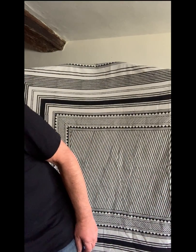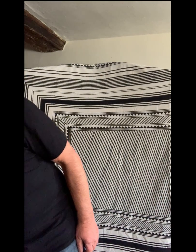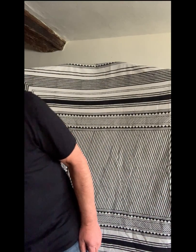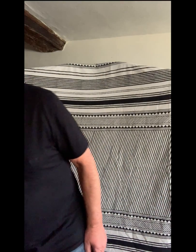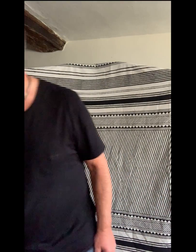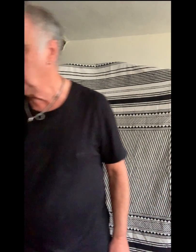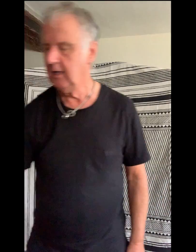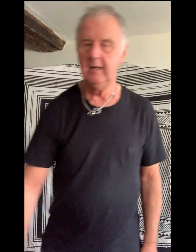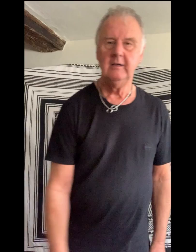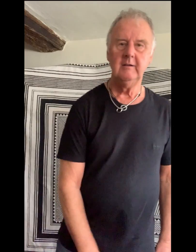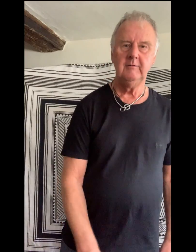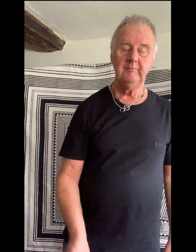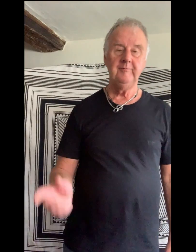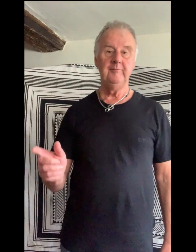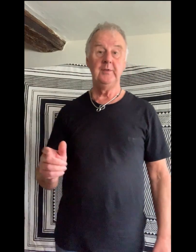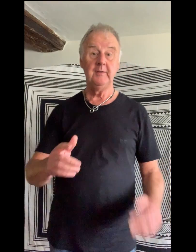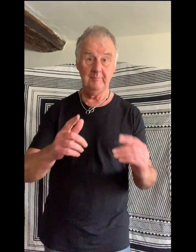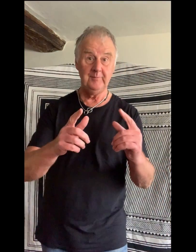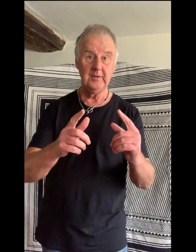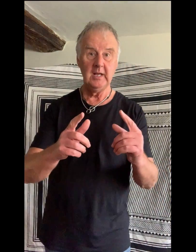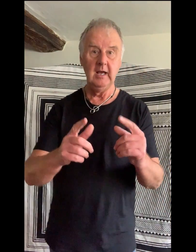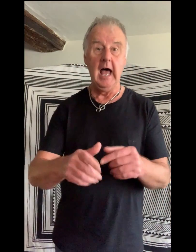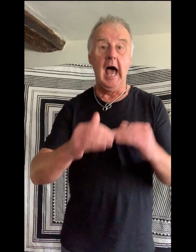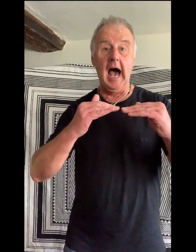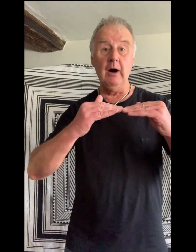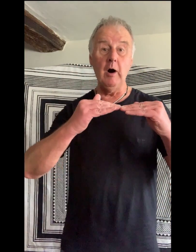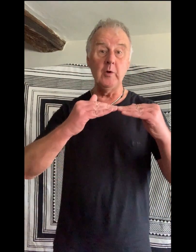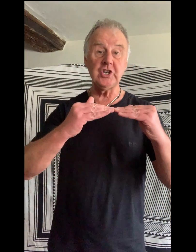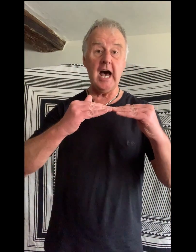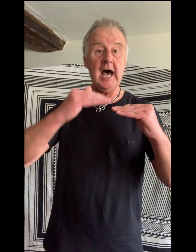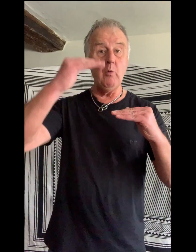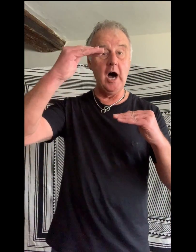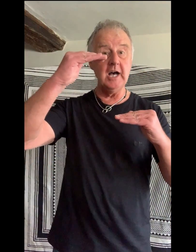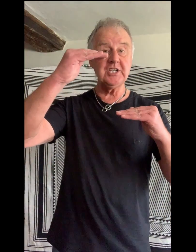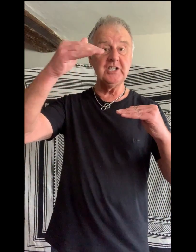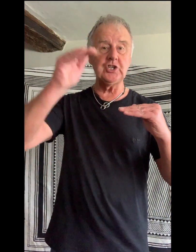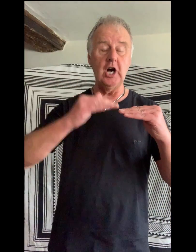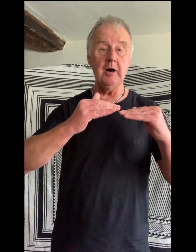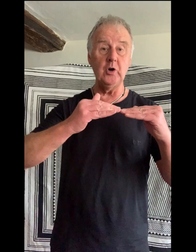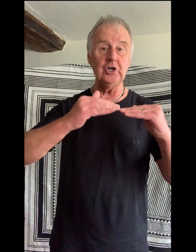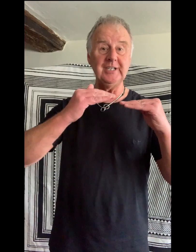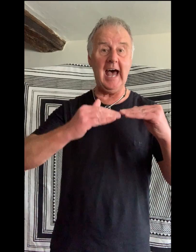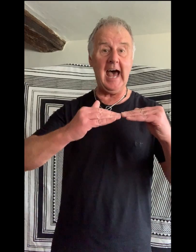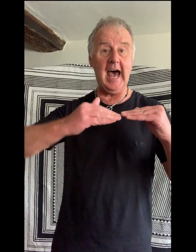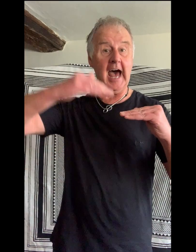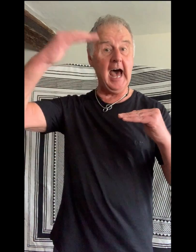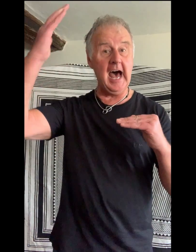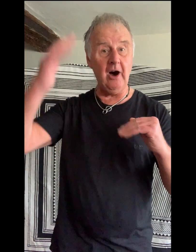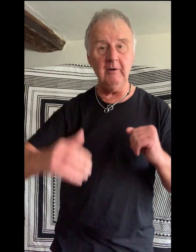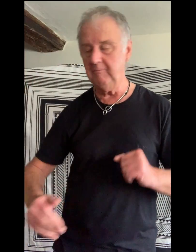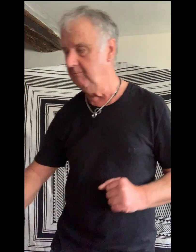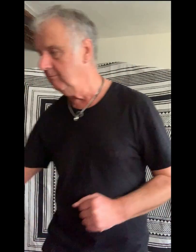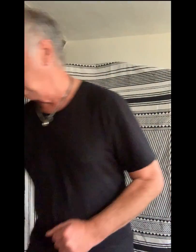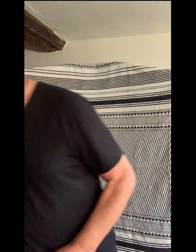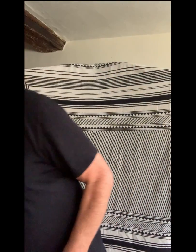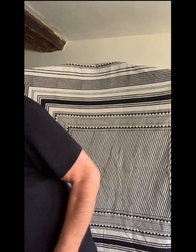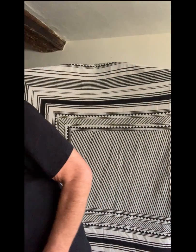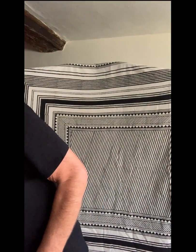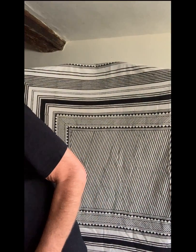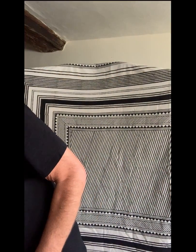On the 96th day we sailed again. How I wish I was in Sherbrooke now. When the bloody great Yankee